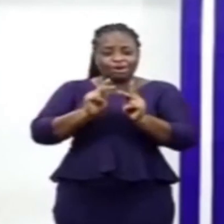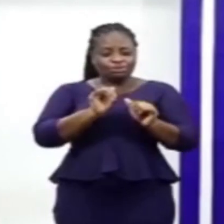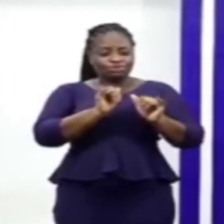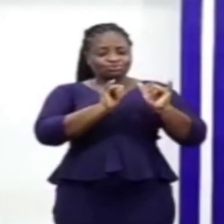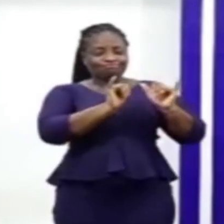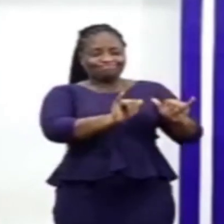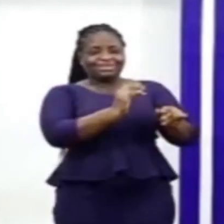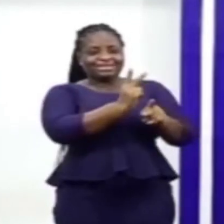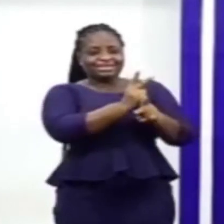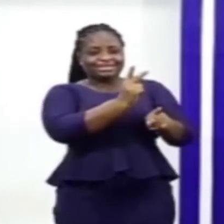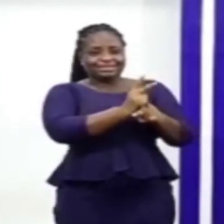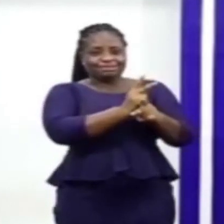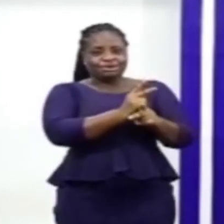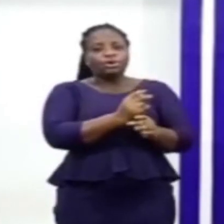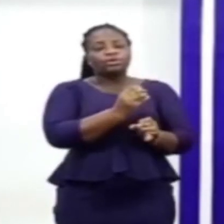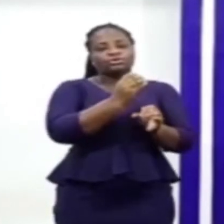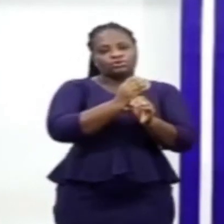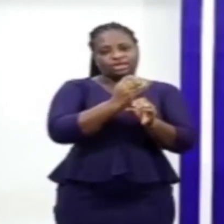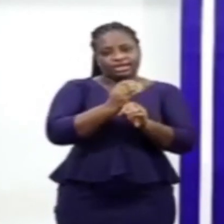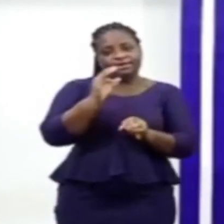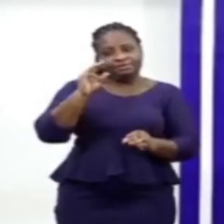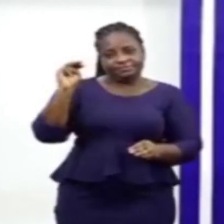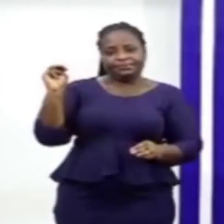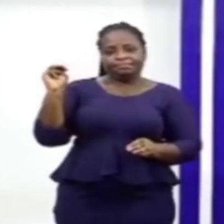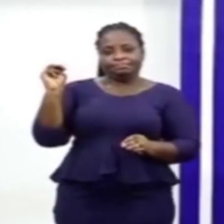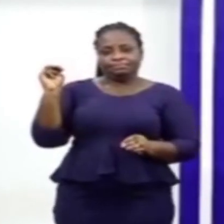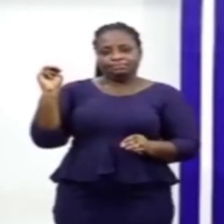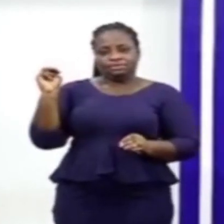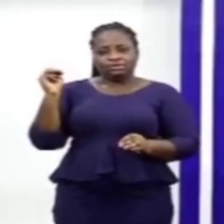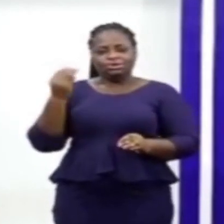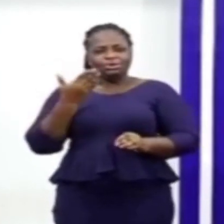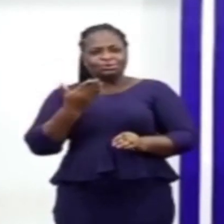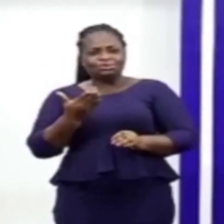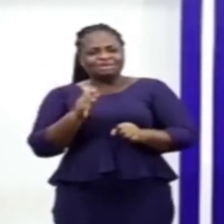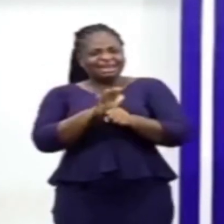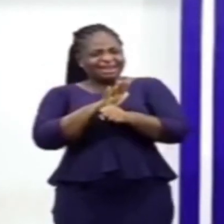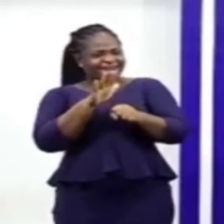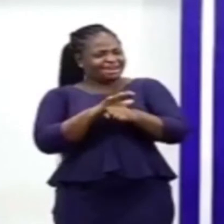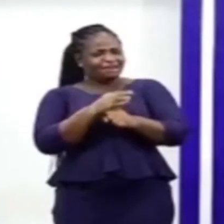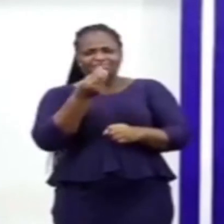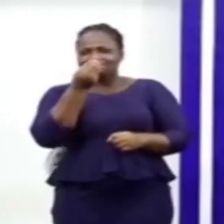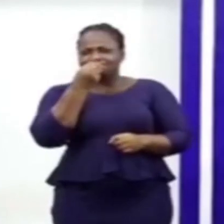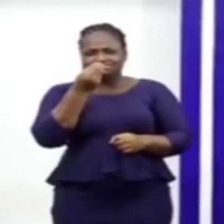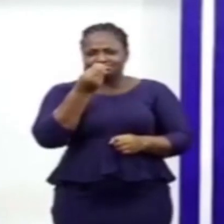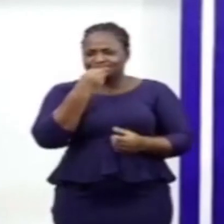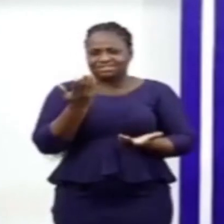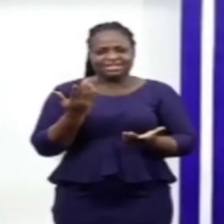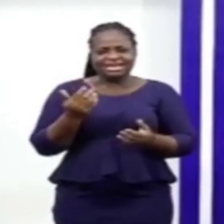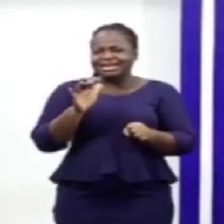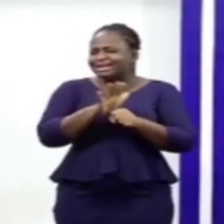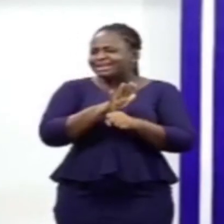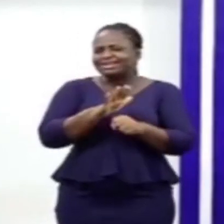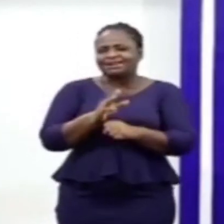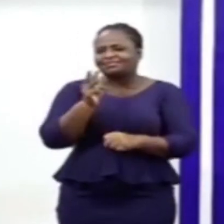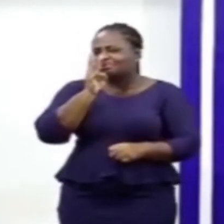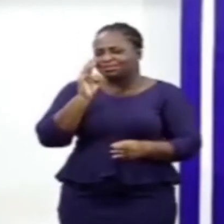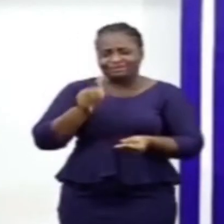have found, we are going to cater for them. There's going to be enough food. There's going to be enough water.